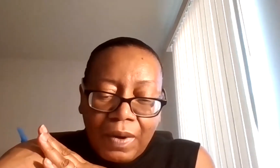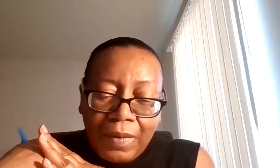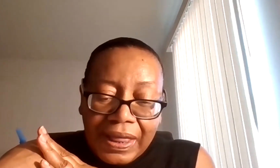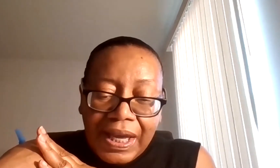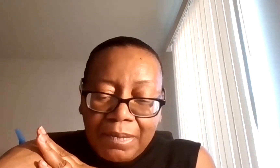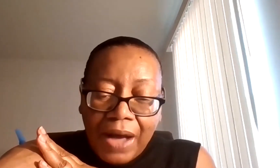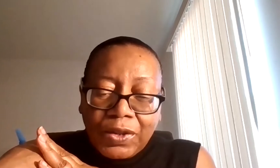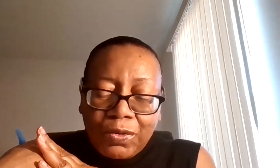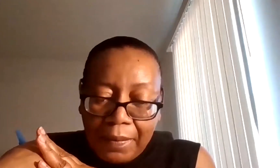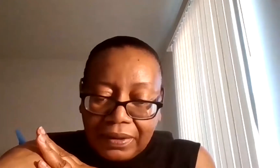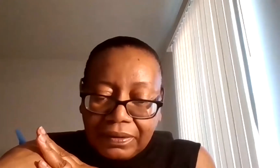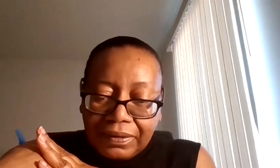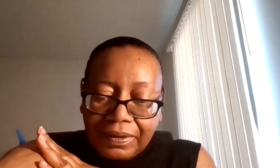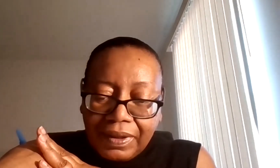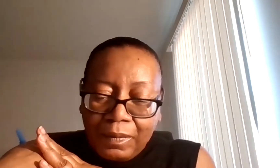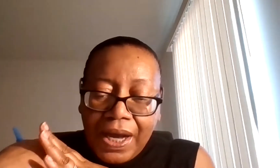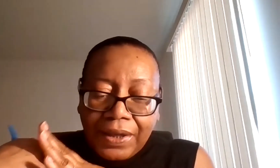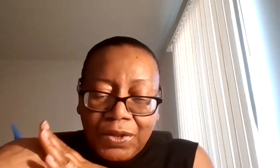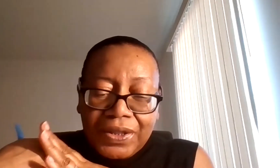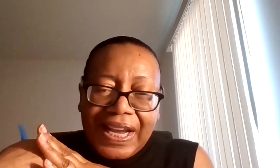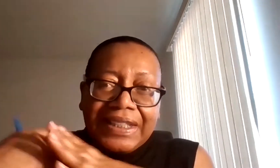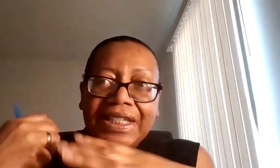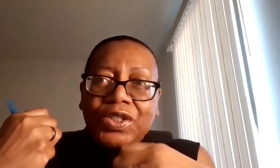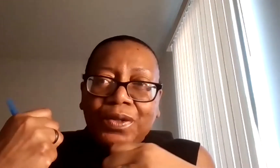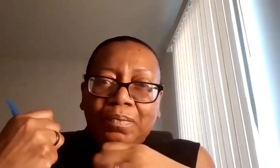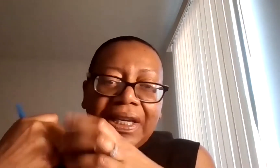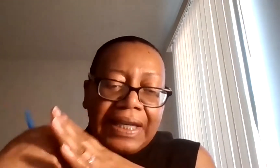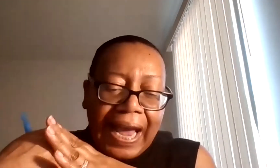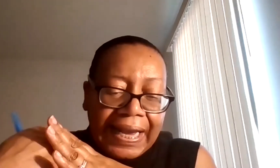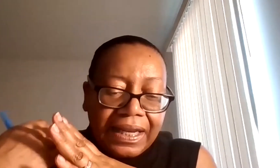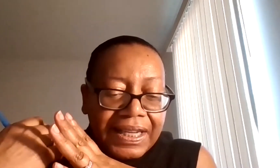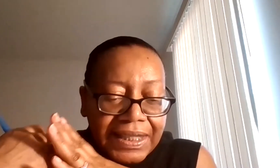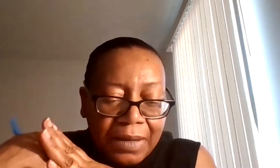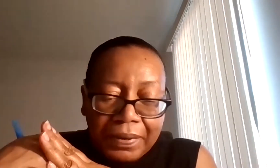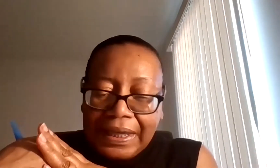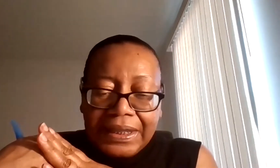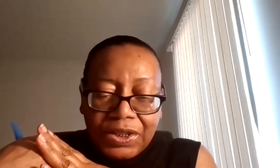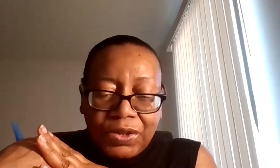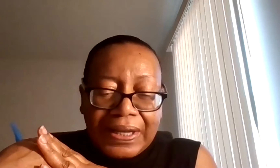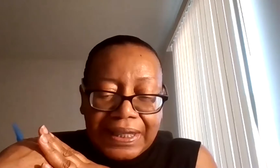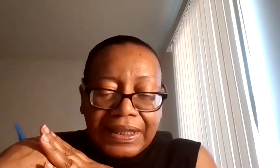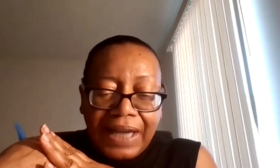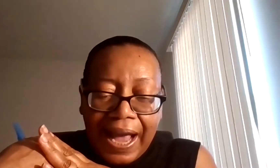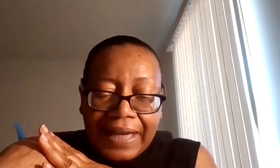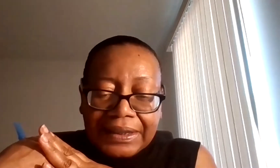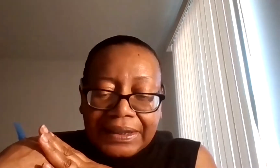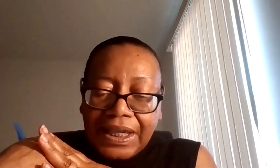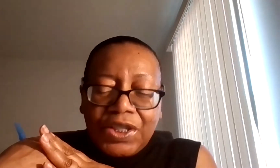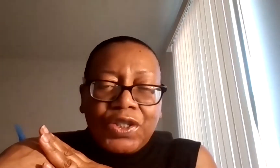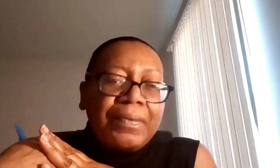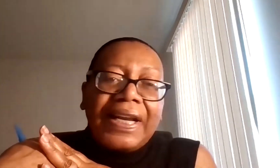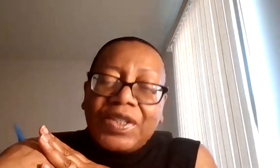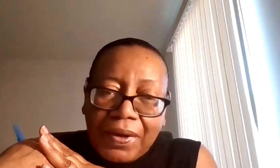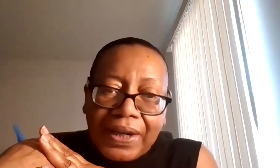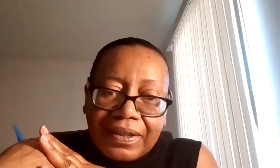when we think about trauma, when, understand it to be a deeply distressing and